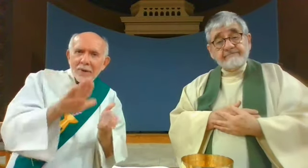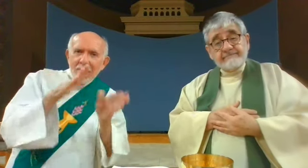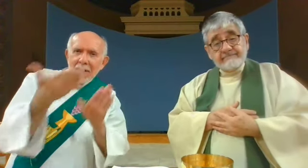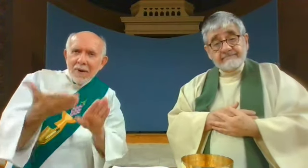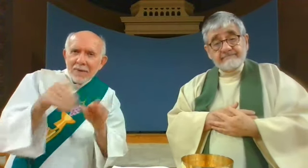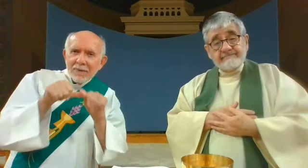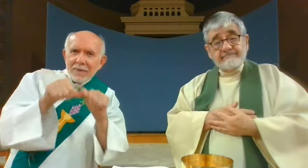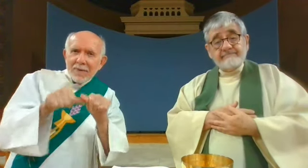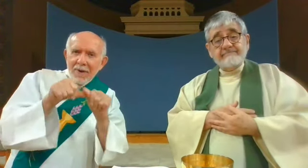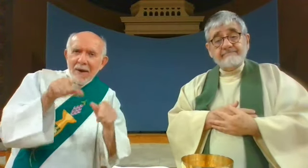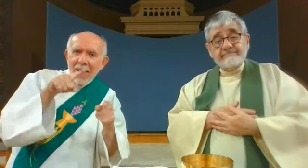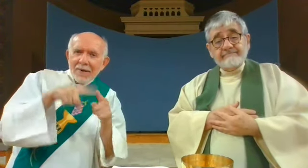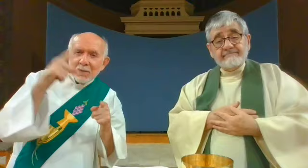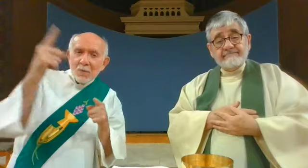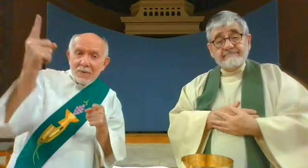until you come again.